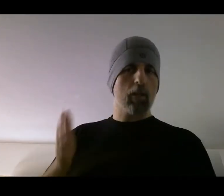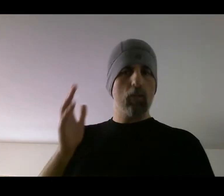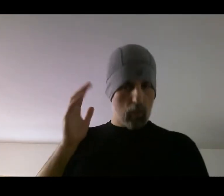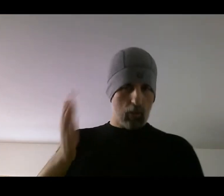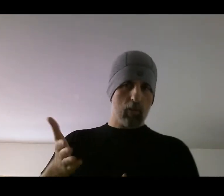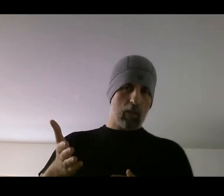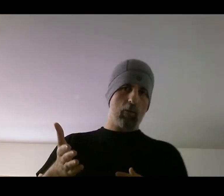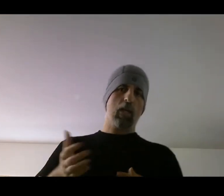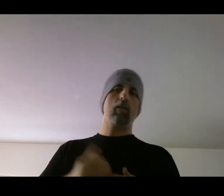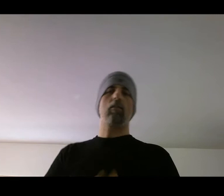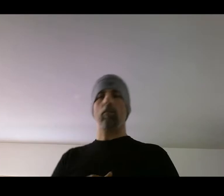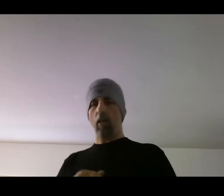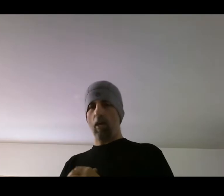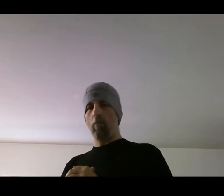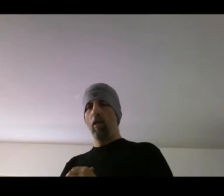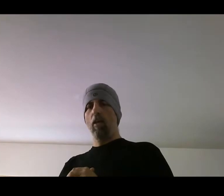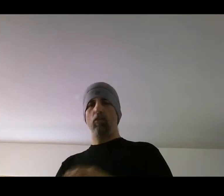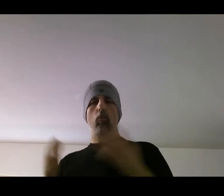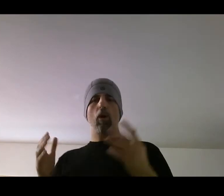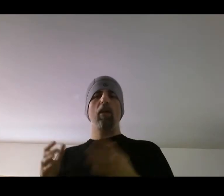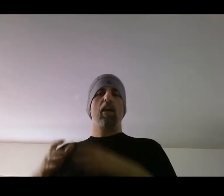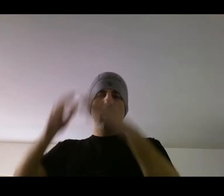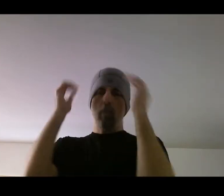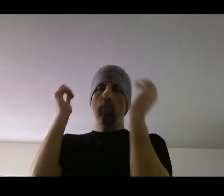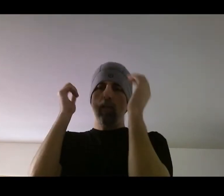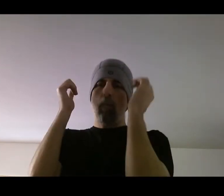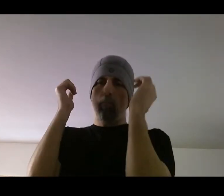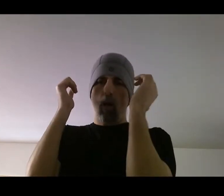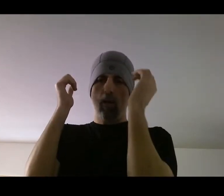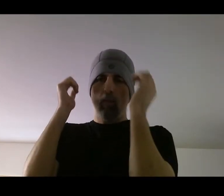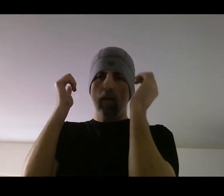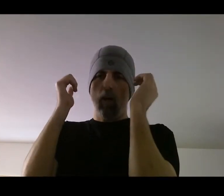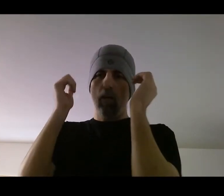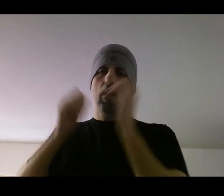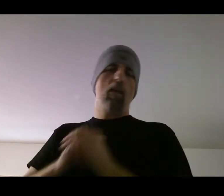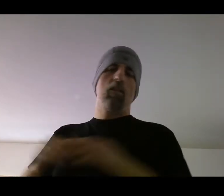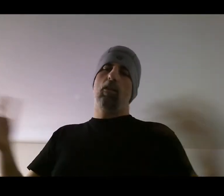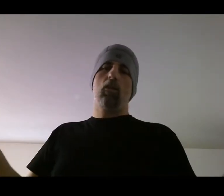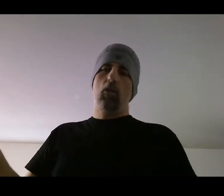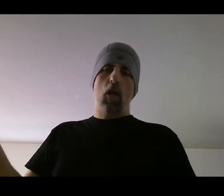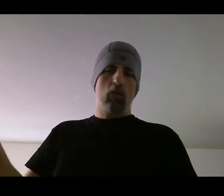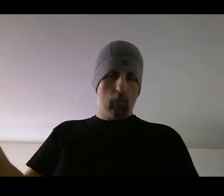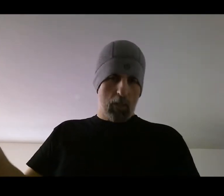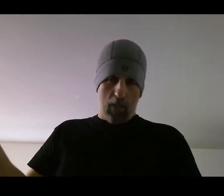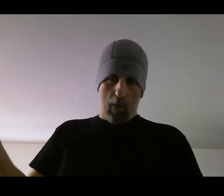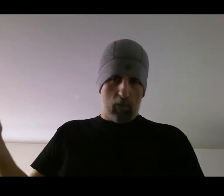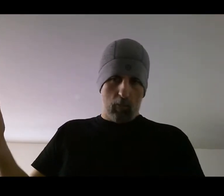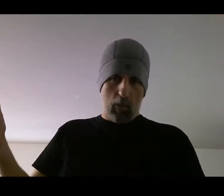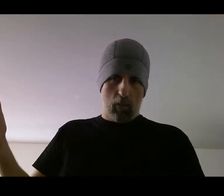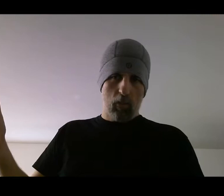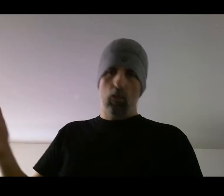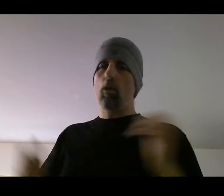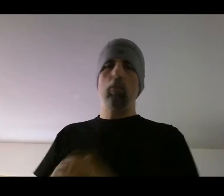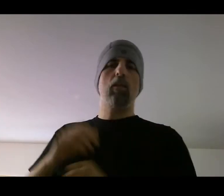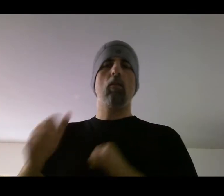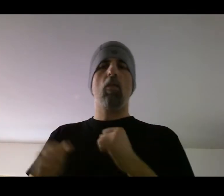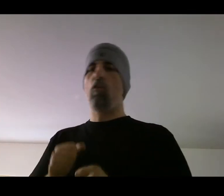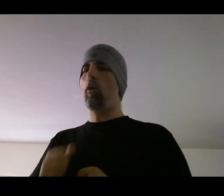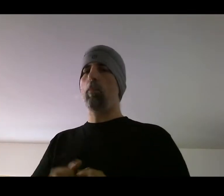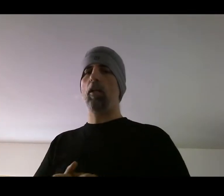is, like I was saying, because it's a game, is you want, if I'm in my block, I'm my guard, you're not doing much damage to me. You can be throwing punches,